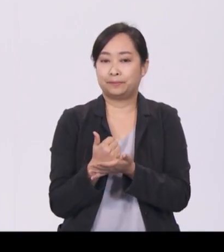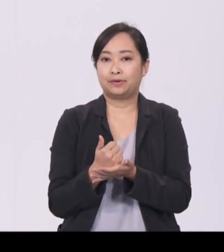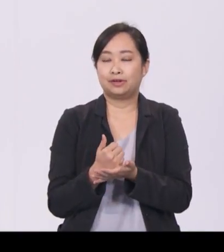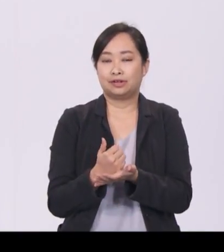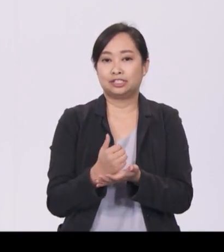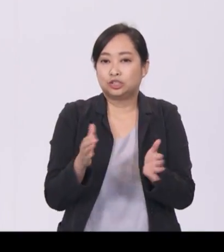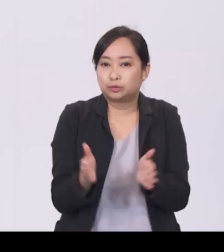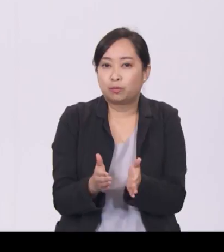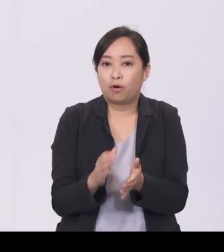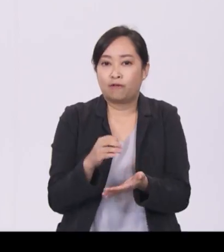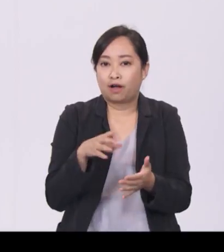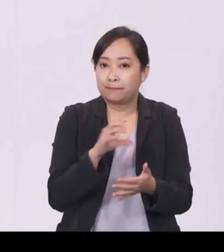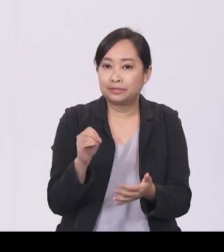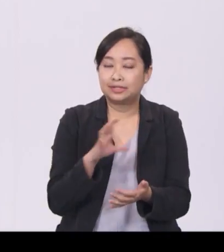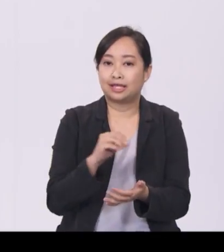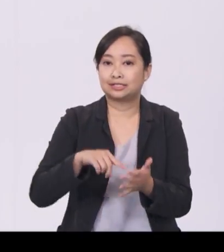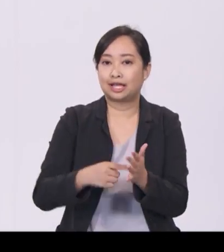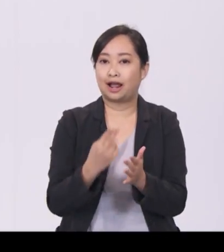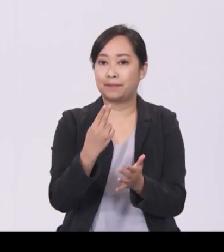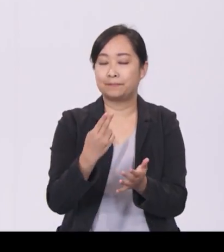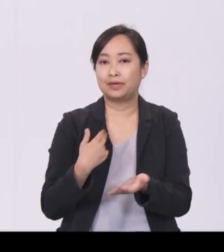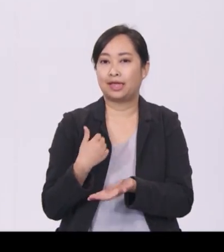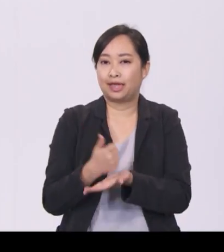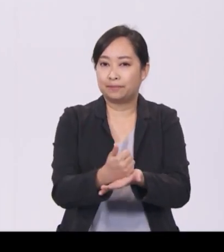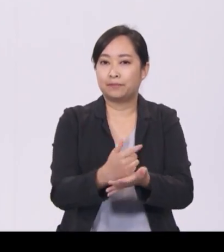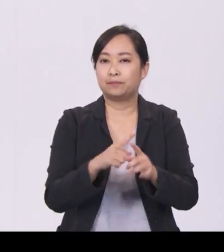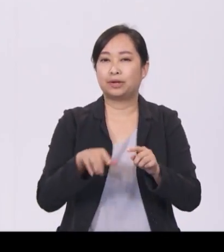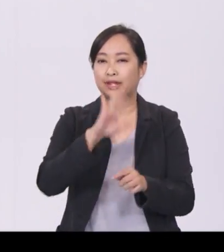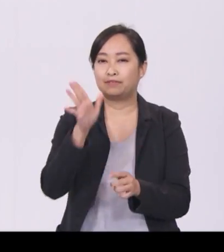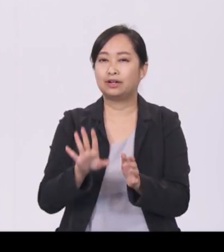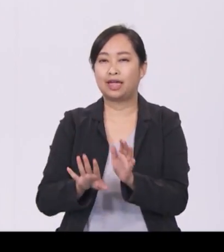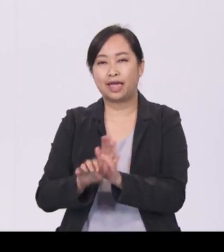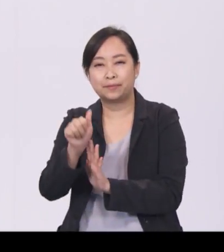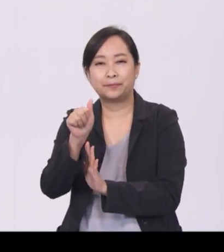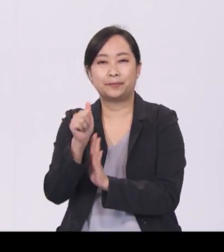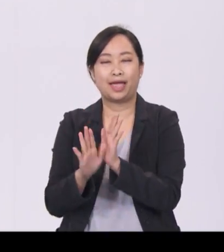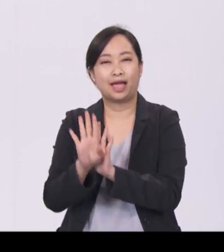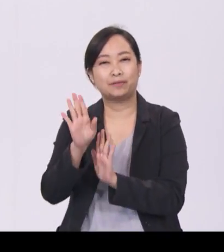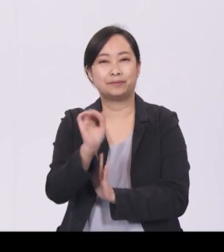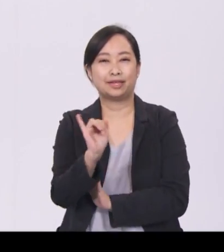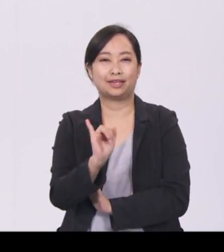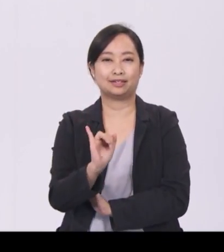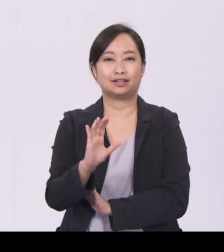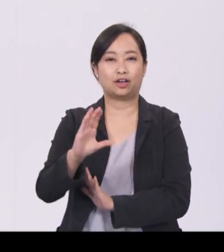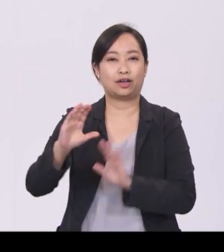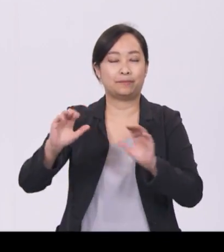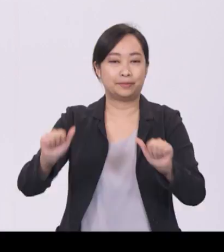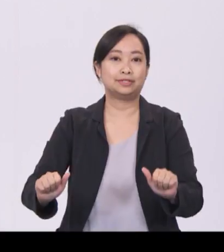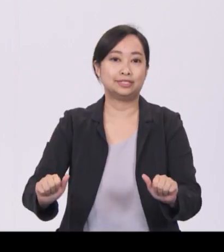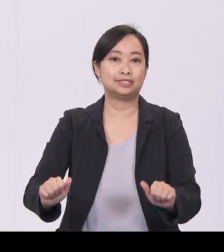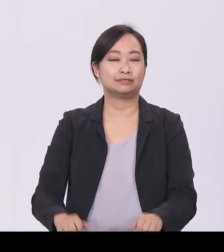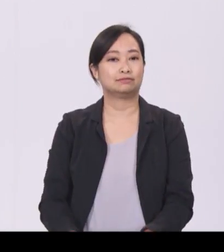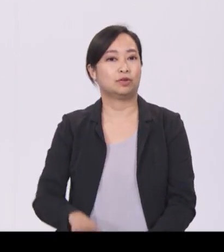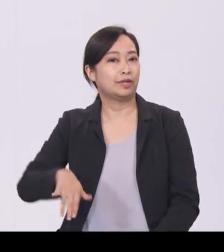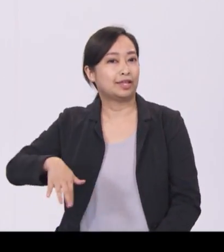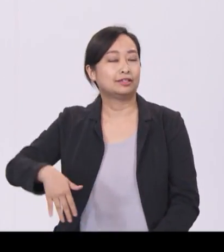start-ups, but do not directly help firms develop capabilities. In addition, every profitable company